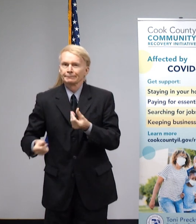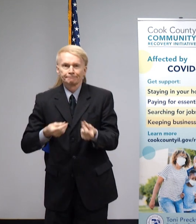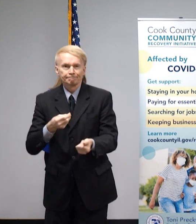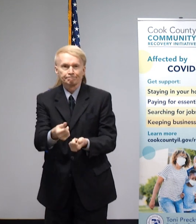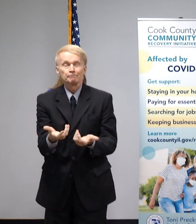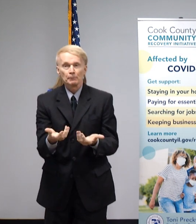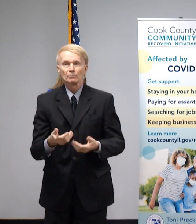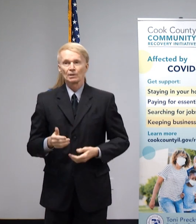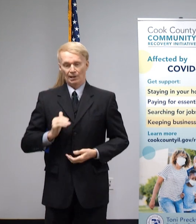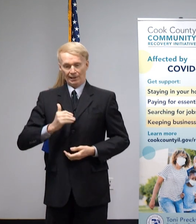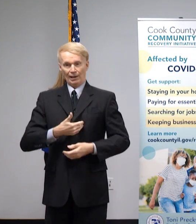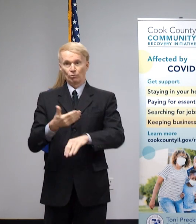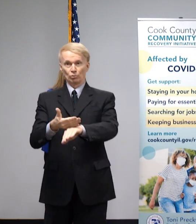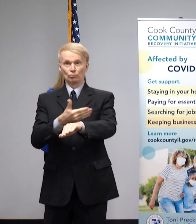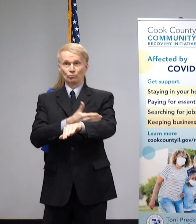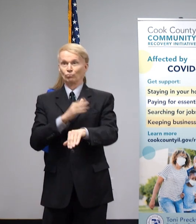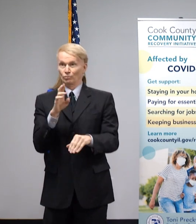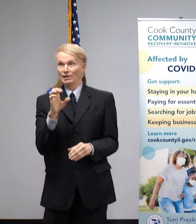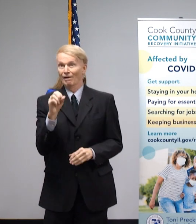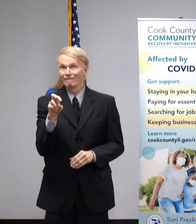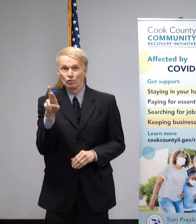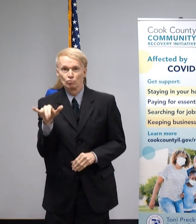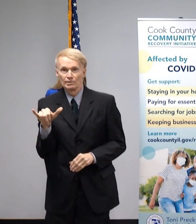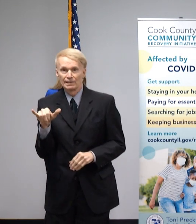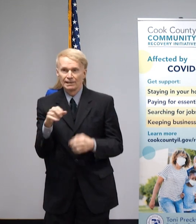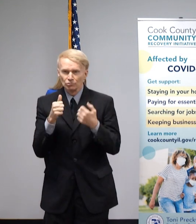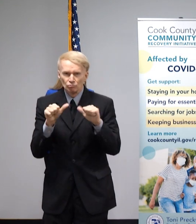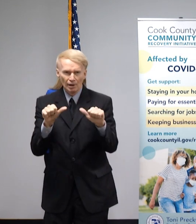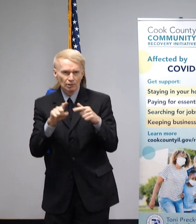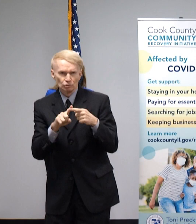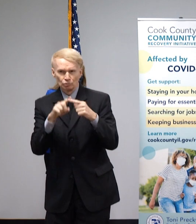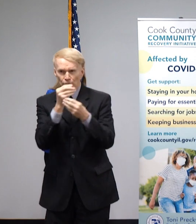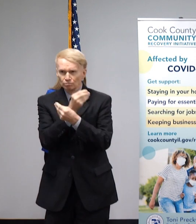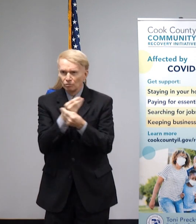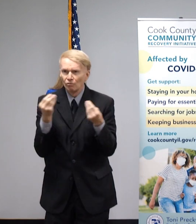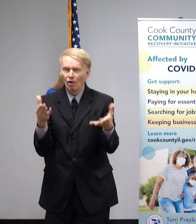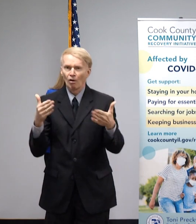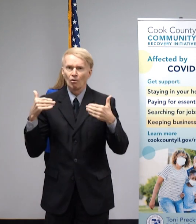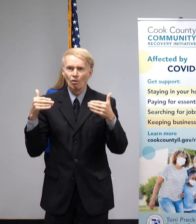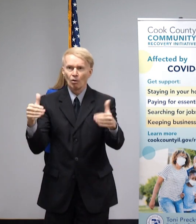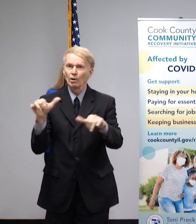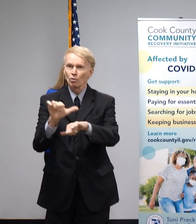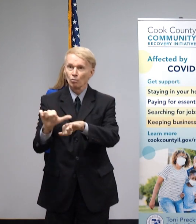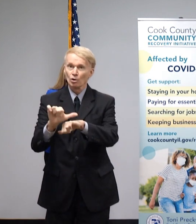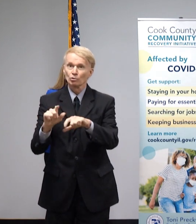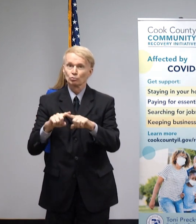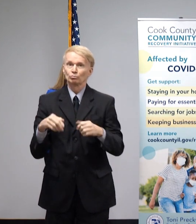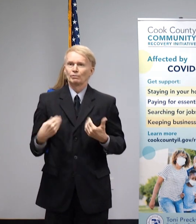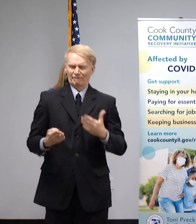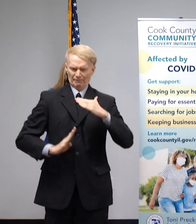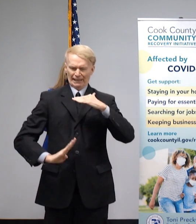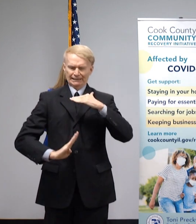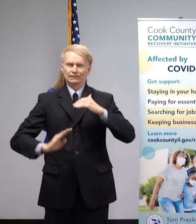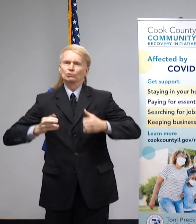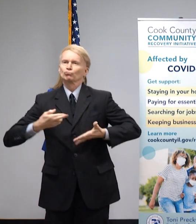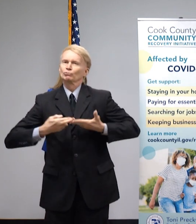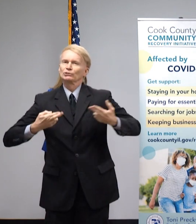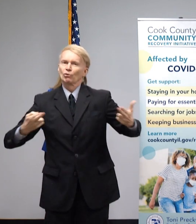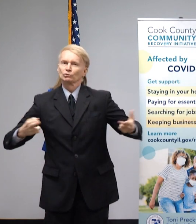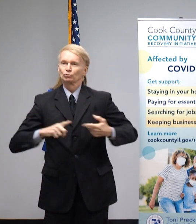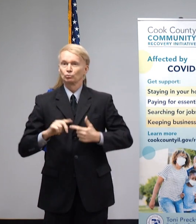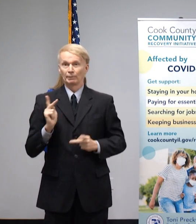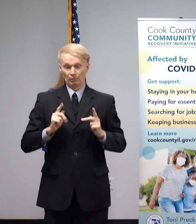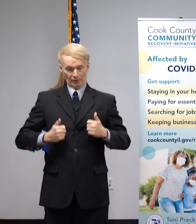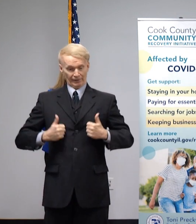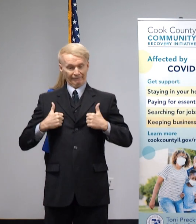efforts evolve, it's important to note the county's ongoing work to provide essential resources to our residents. A week ago,